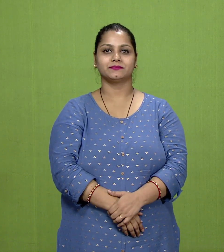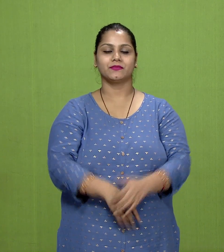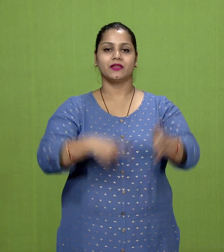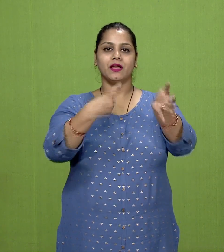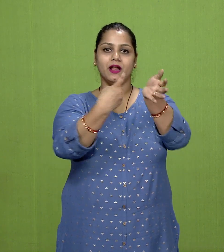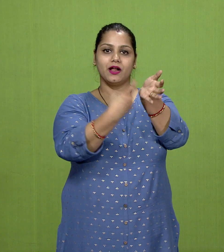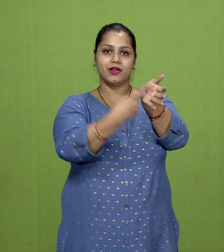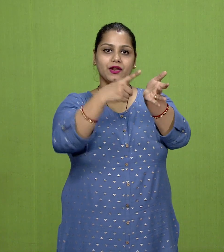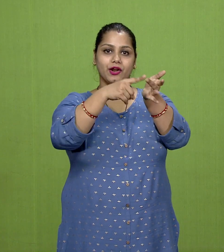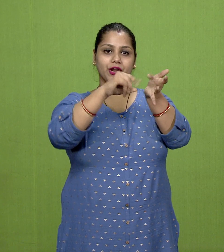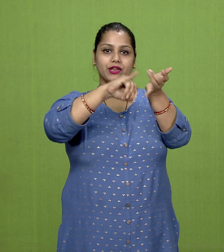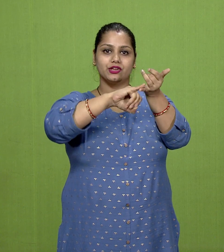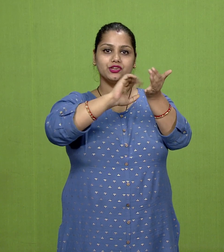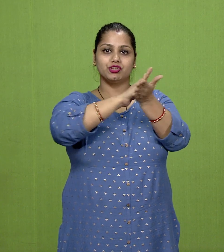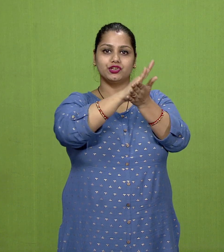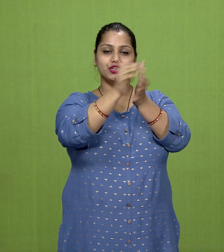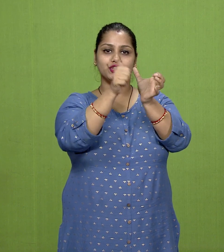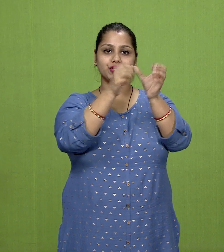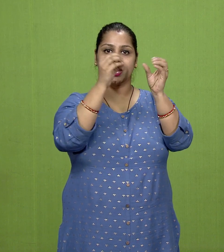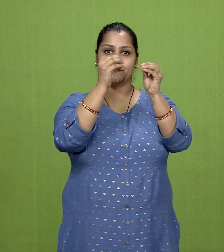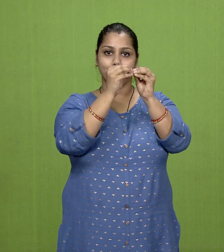Rishabhanath I Tirthankar